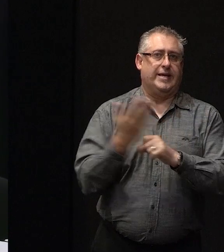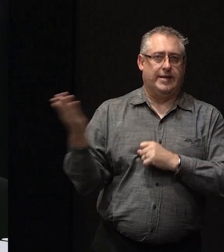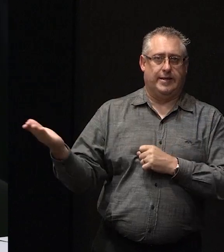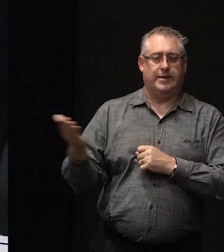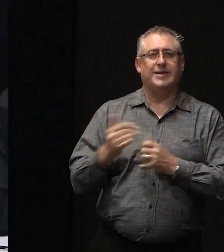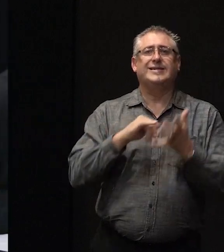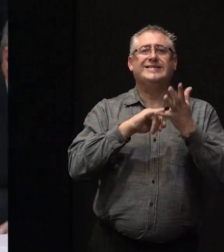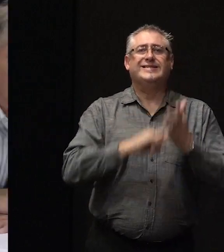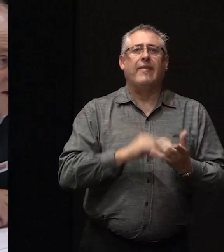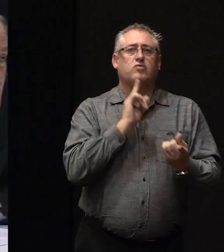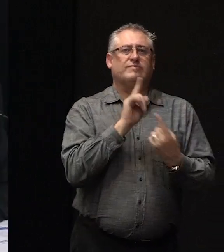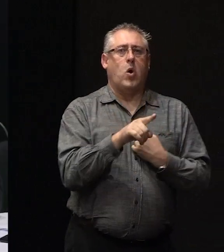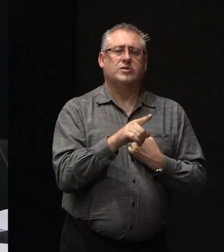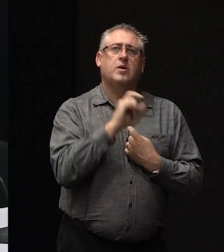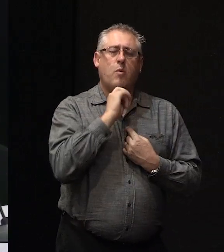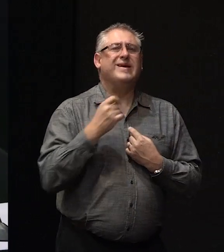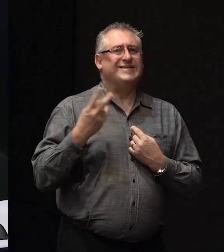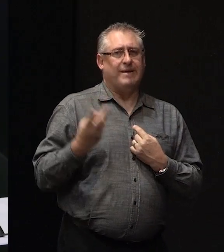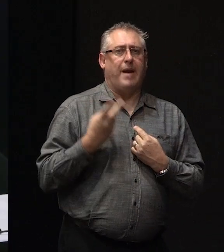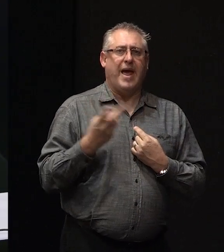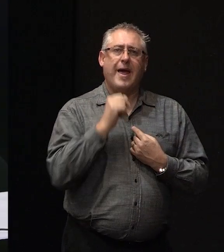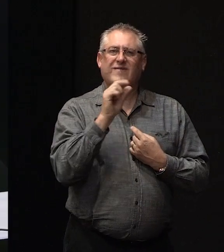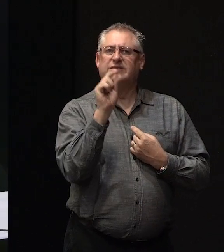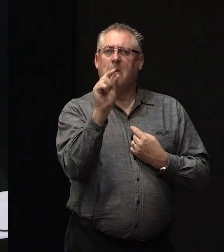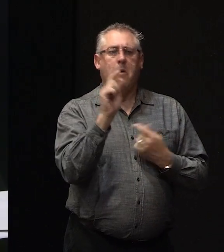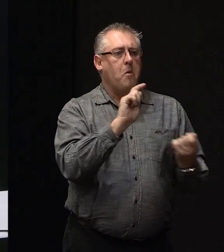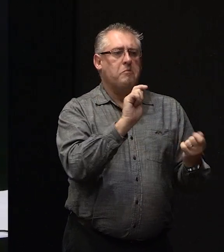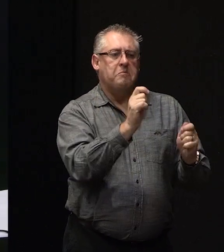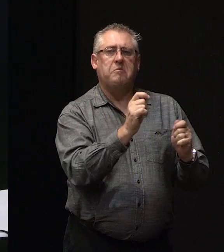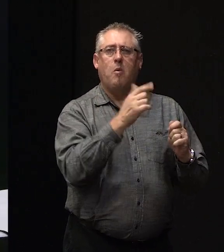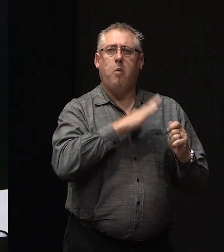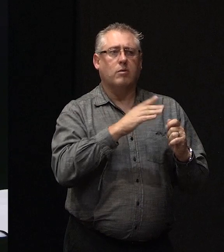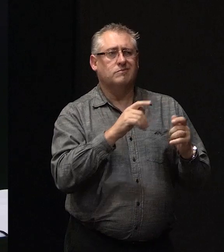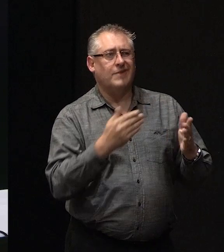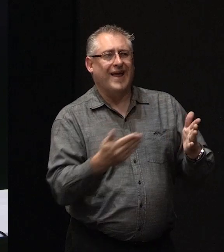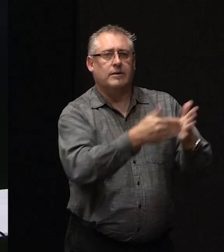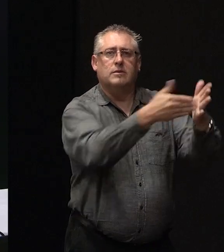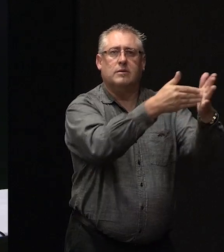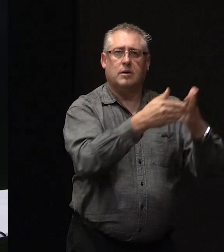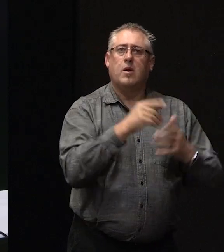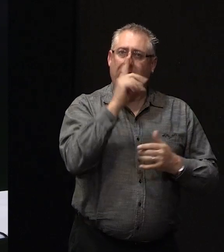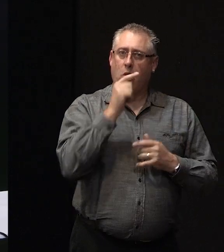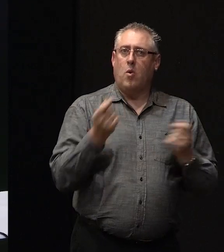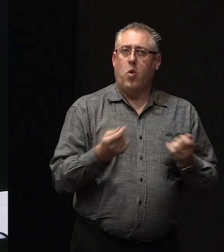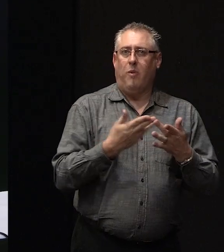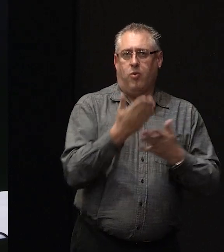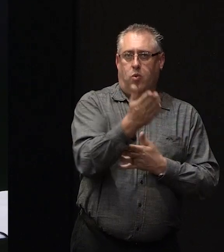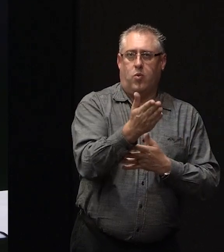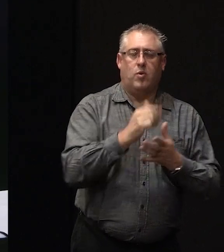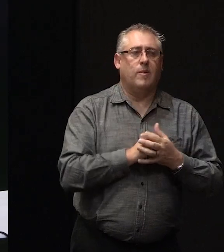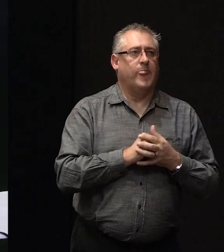Southern Response would be very similar to that. If it's a minor variation that you want to do, then we could work with you because